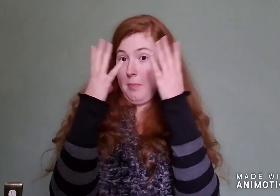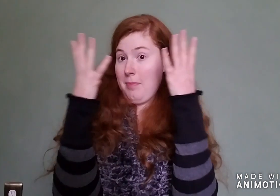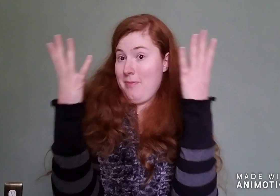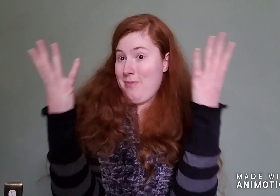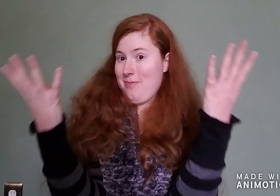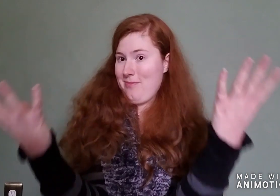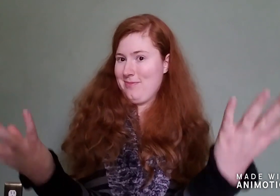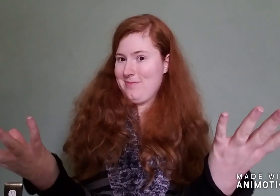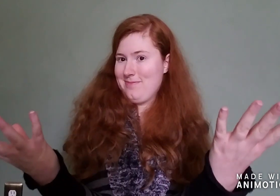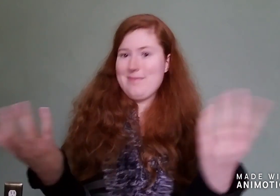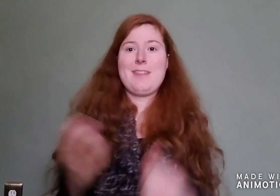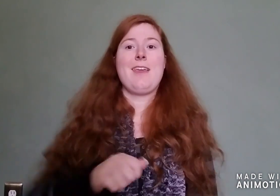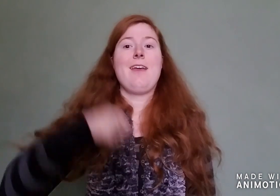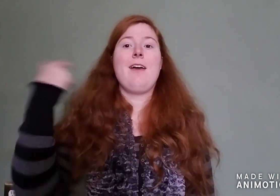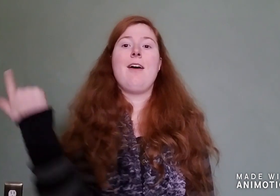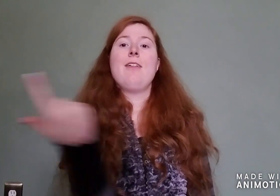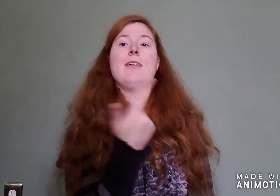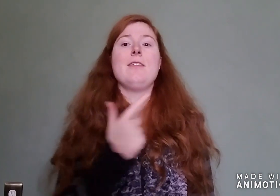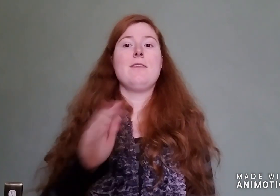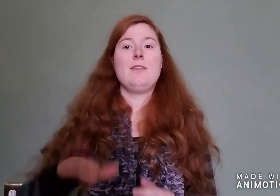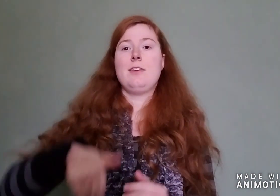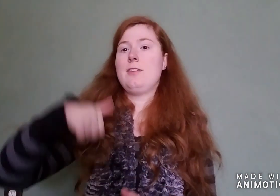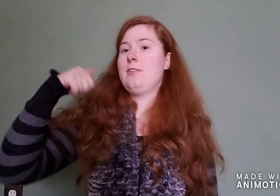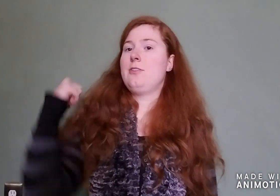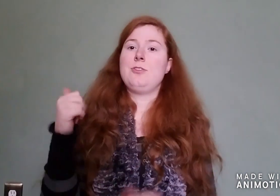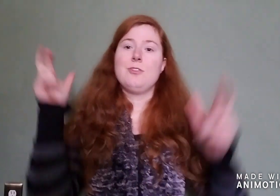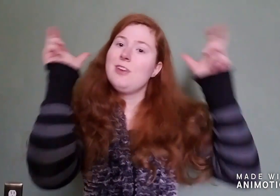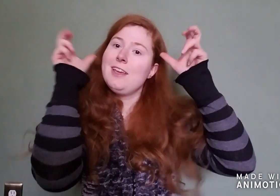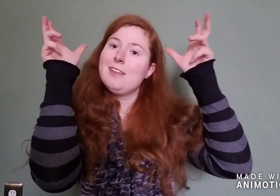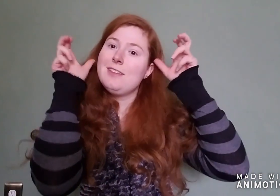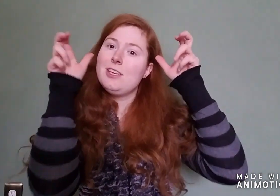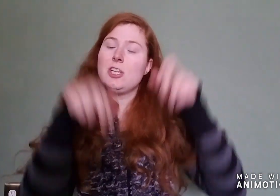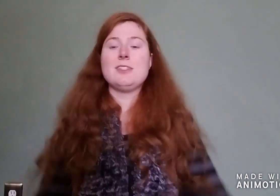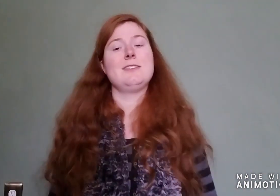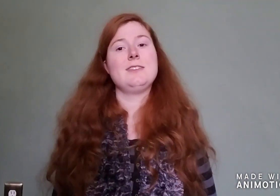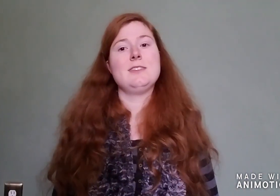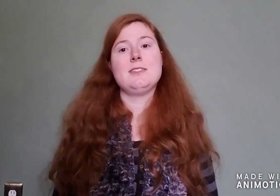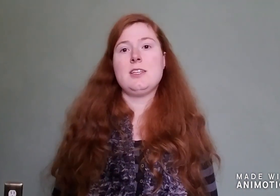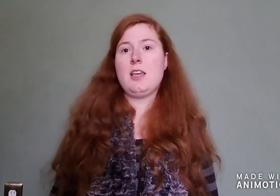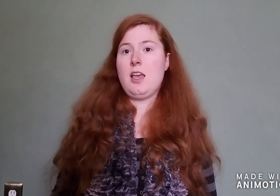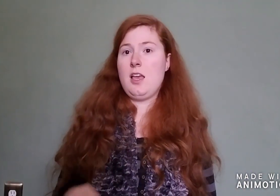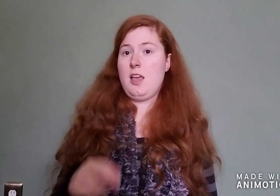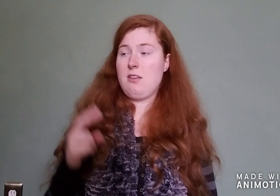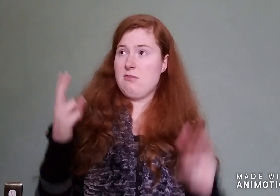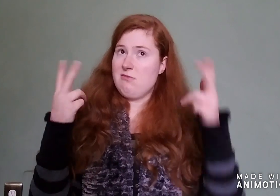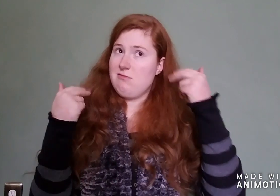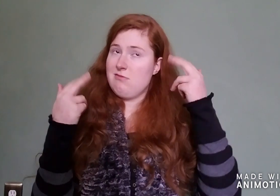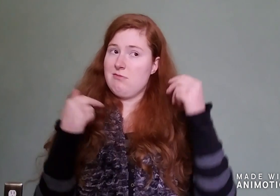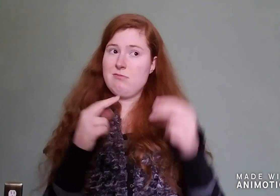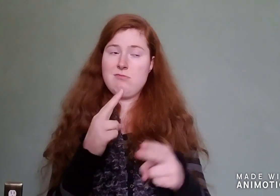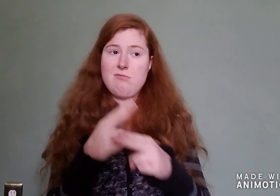All of the other reindeer used to laugh and call him names,